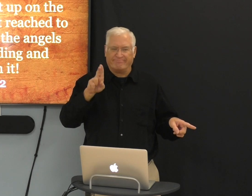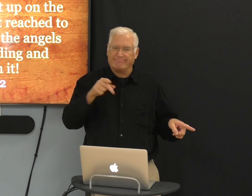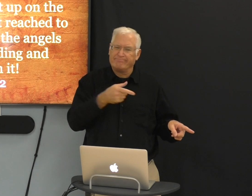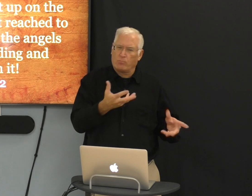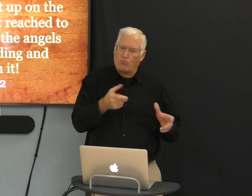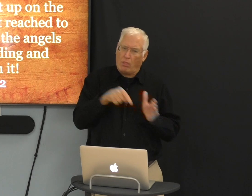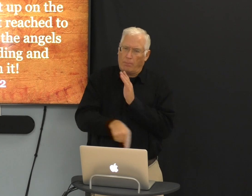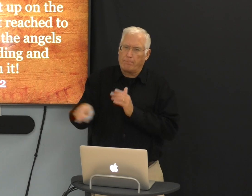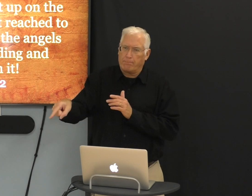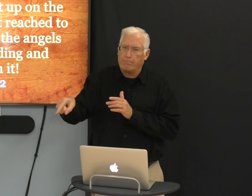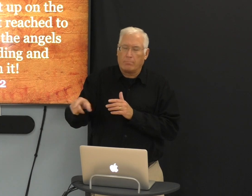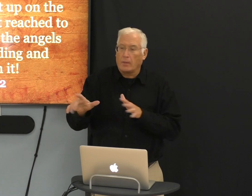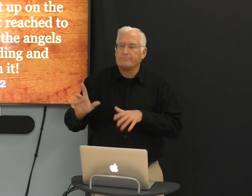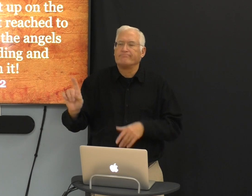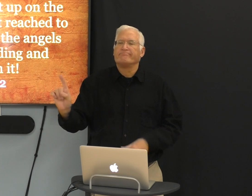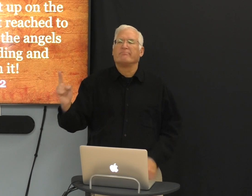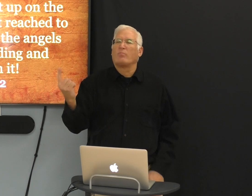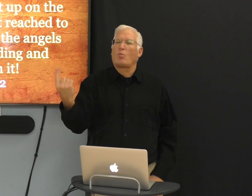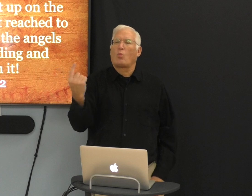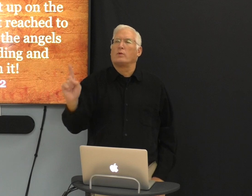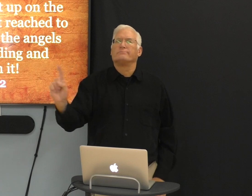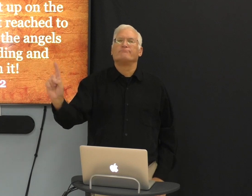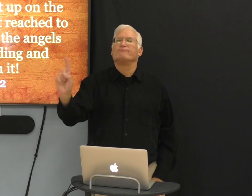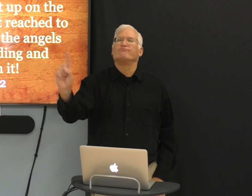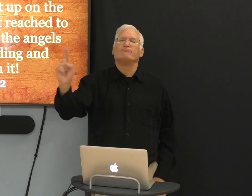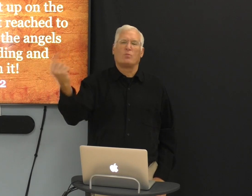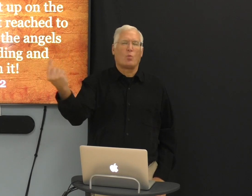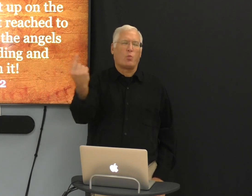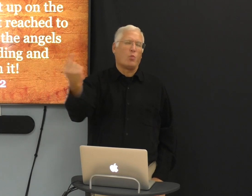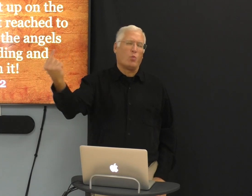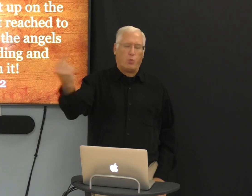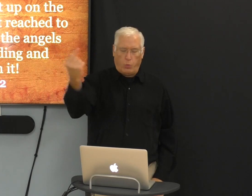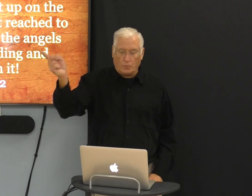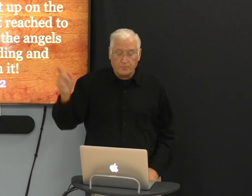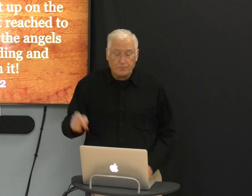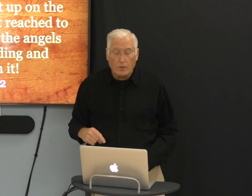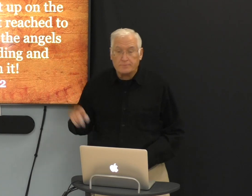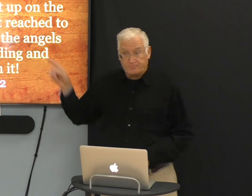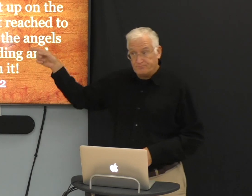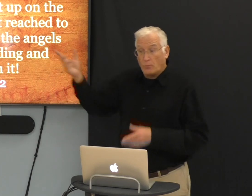He was afraid of Esau. And he wandered alone.